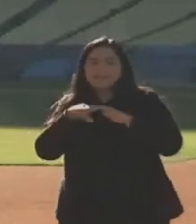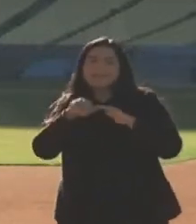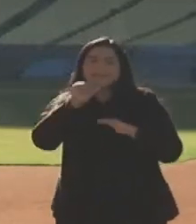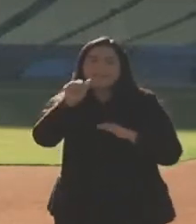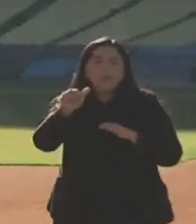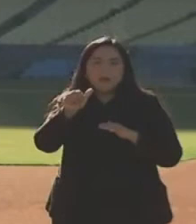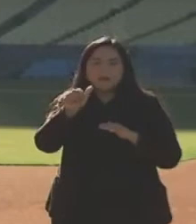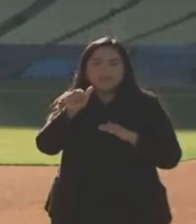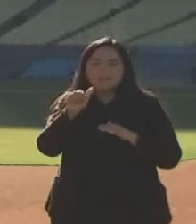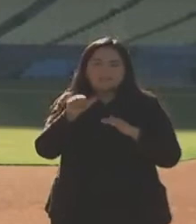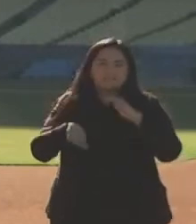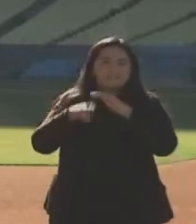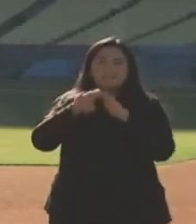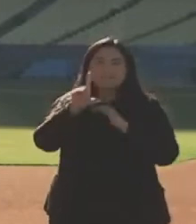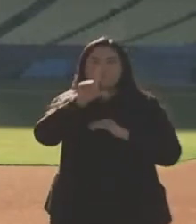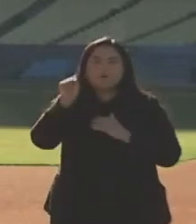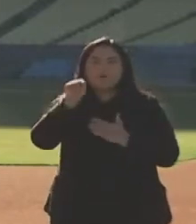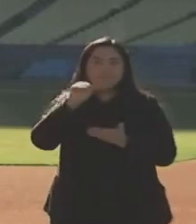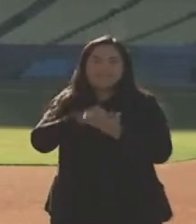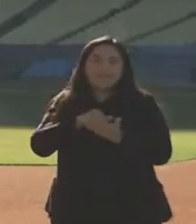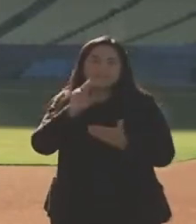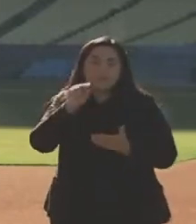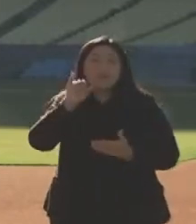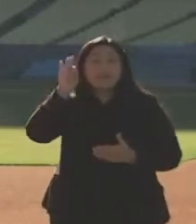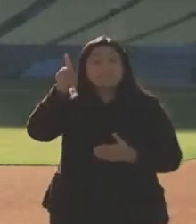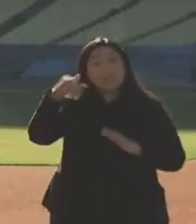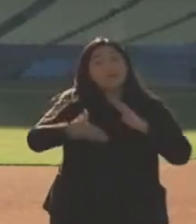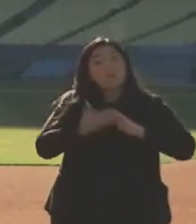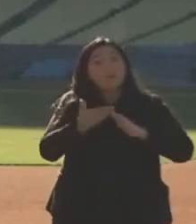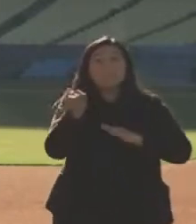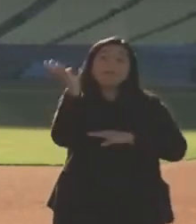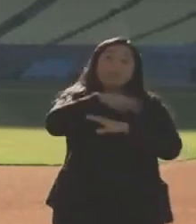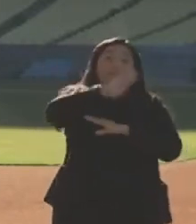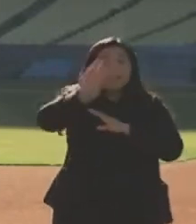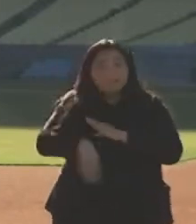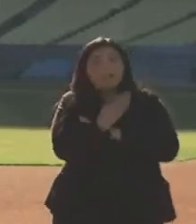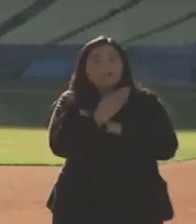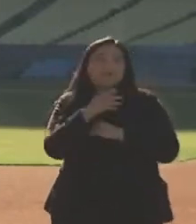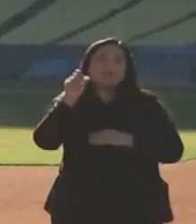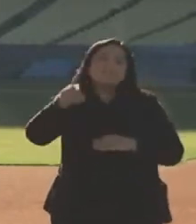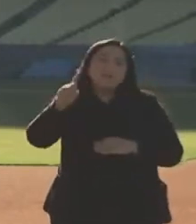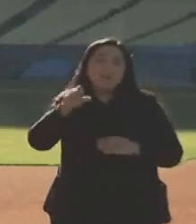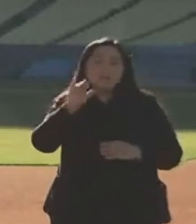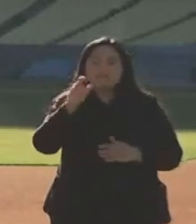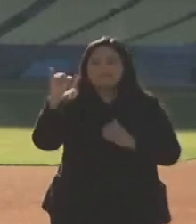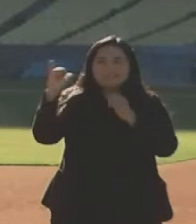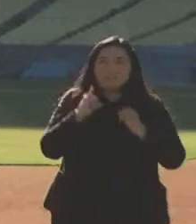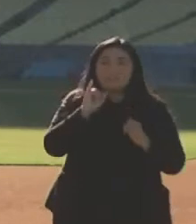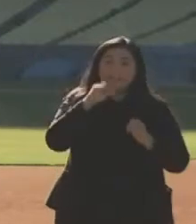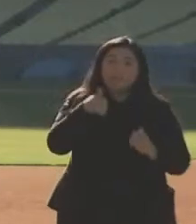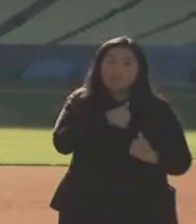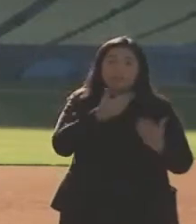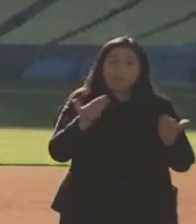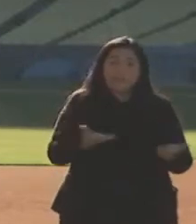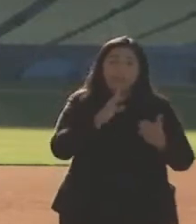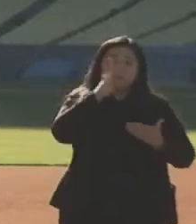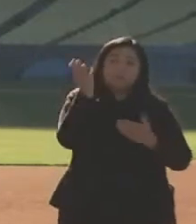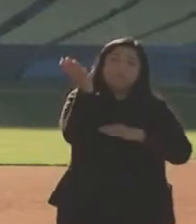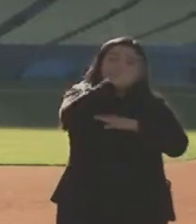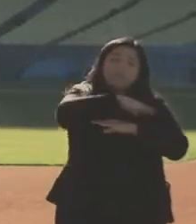And that's if they ran a 24-7 operation. Similarly, if we run a 24-7 operation here, we can exceed that. This will be the biggest.